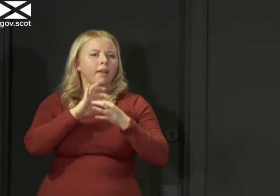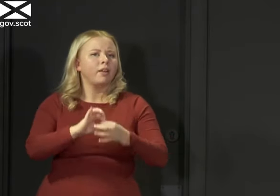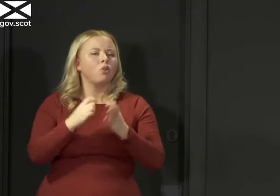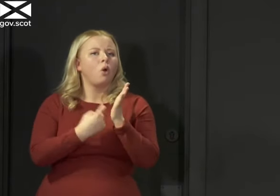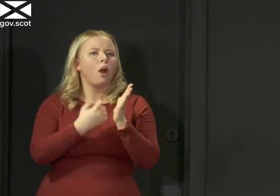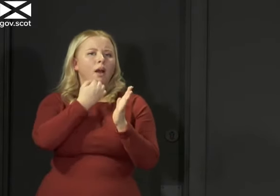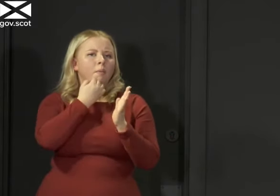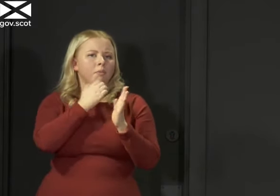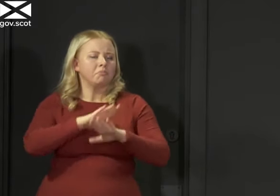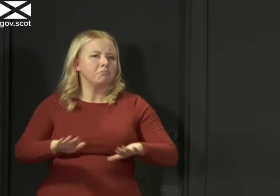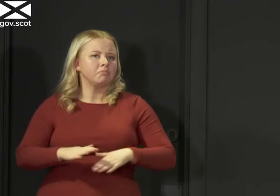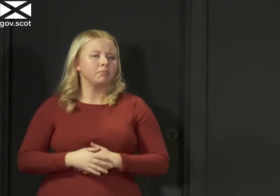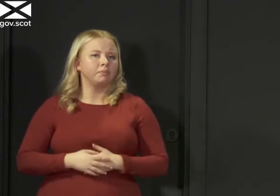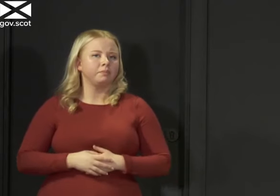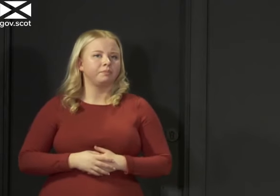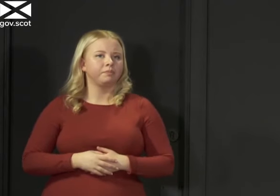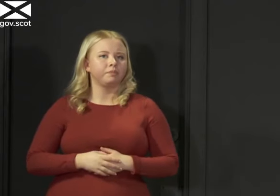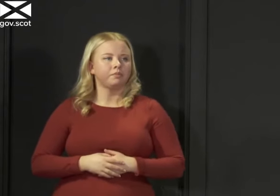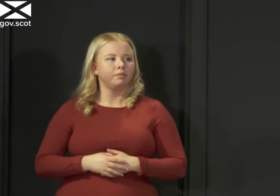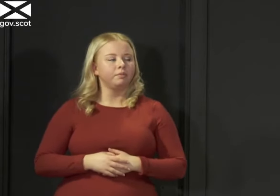or decisions we're making around lockdown.